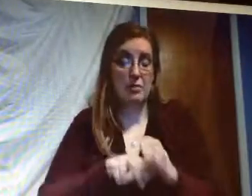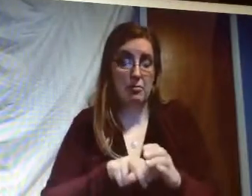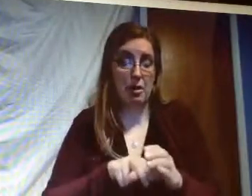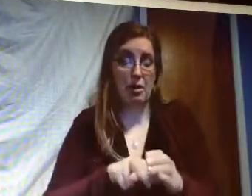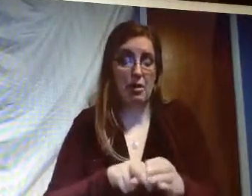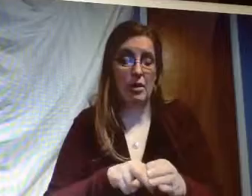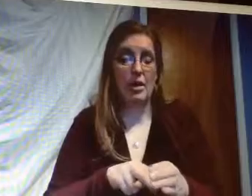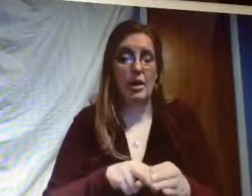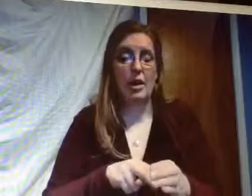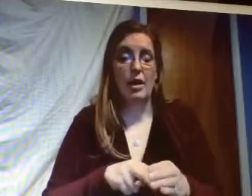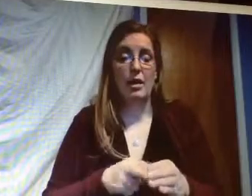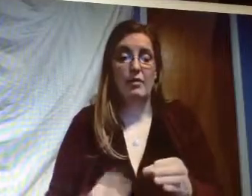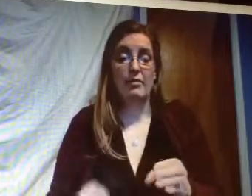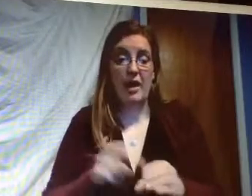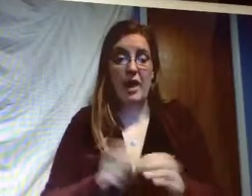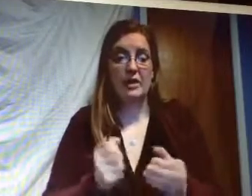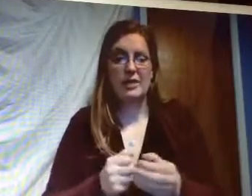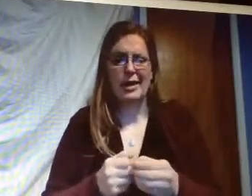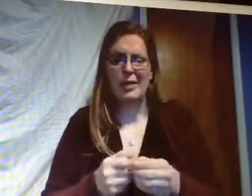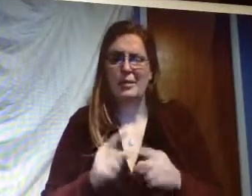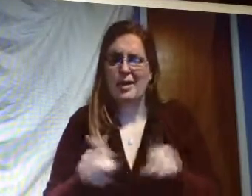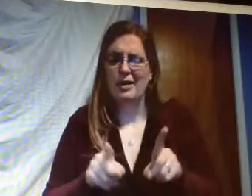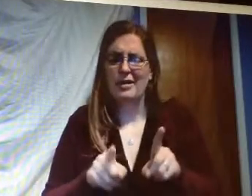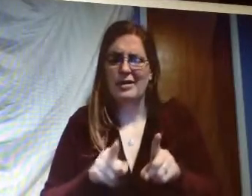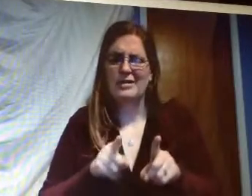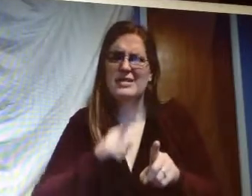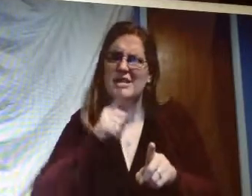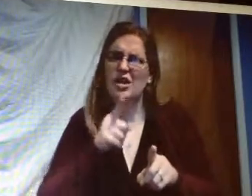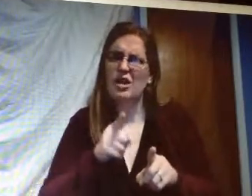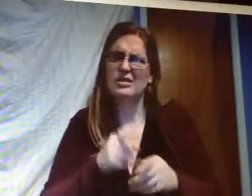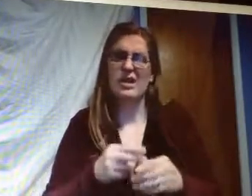anti-profit group non-profit group for non-profit group